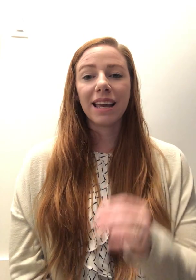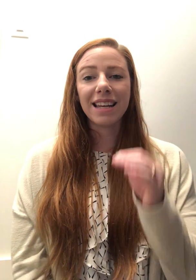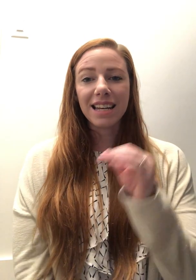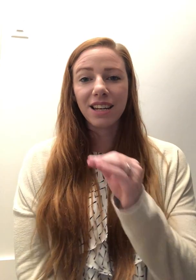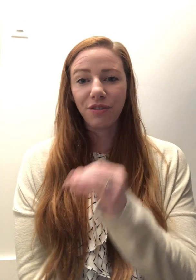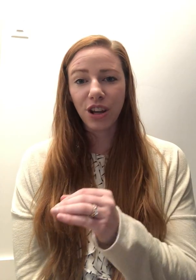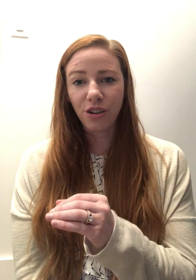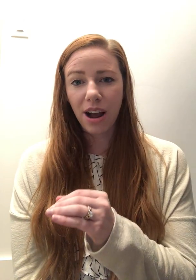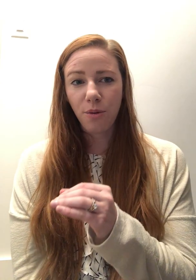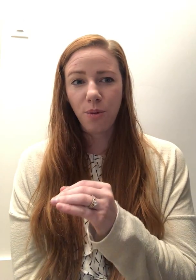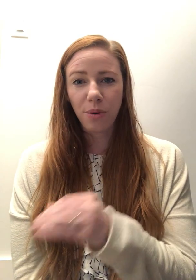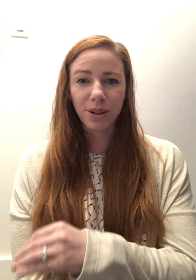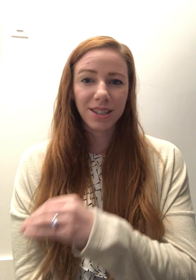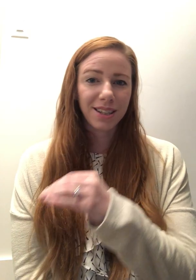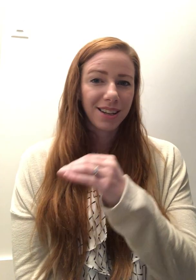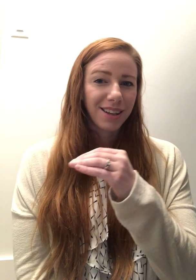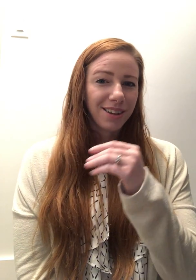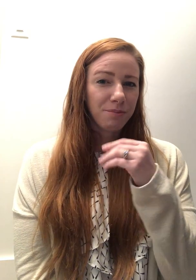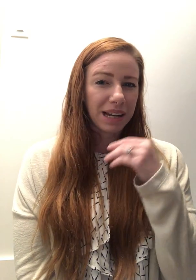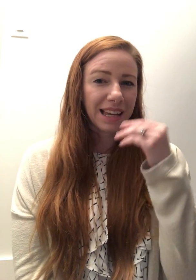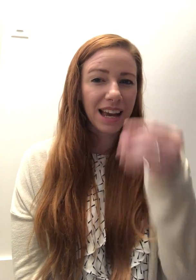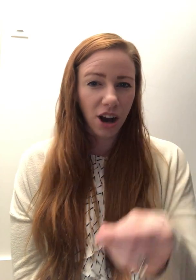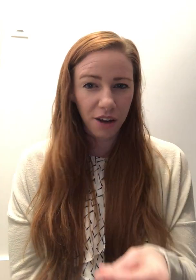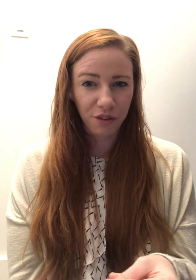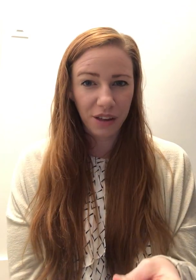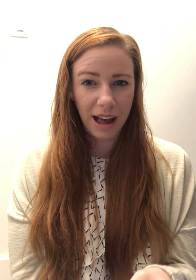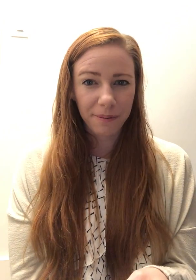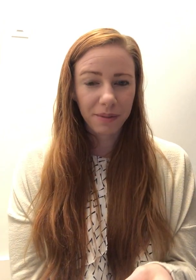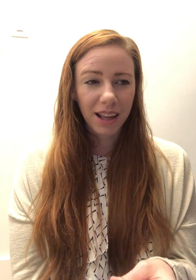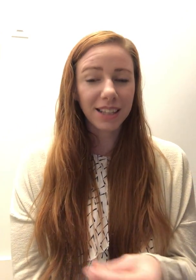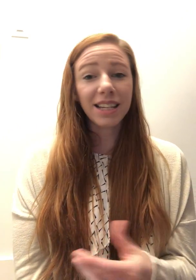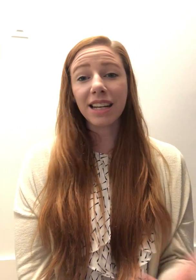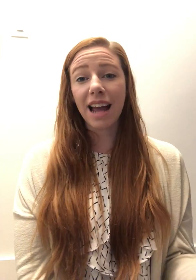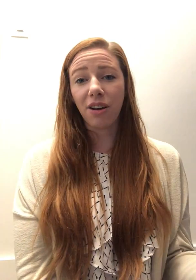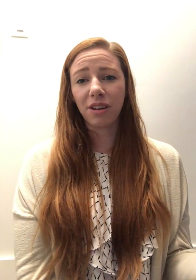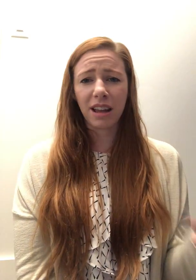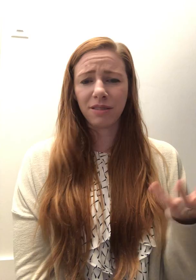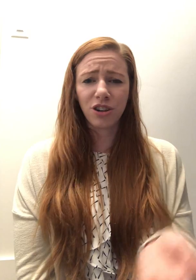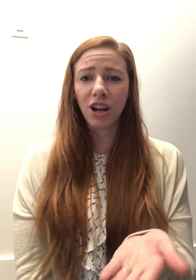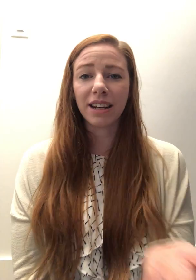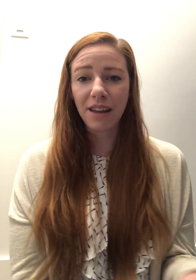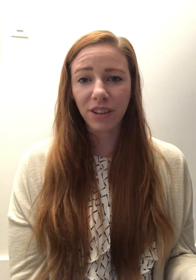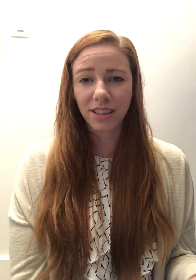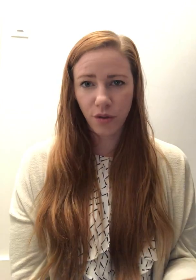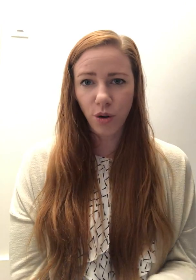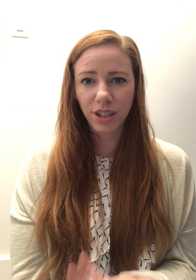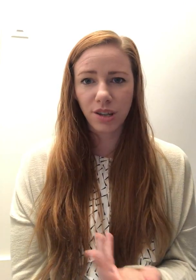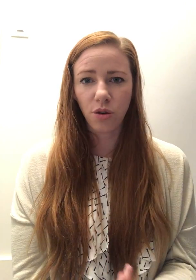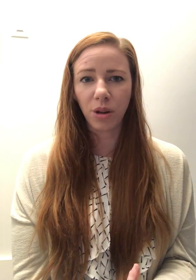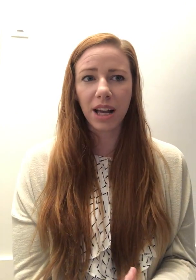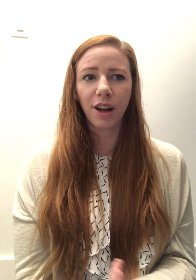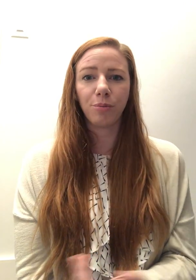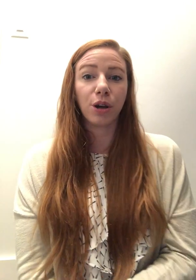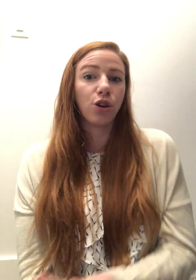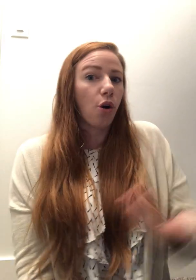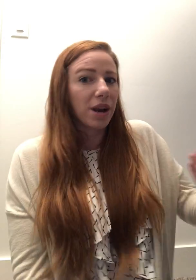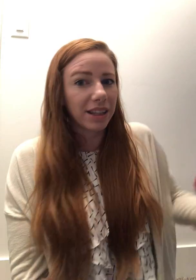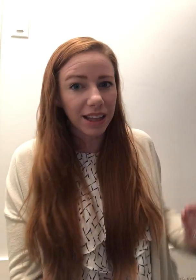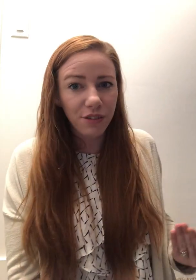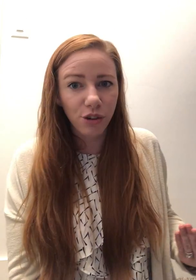needed to figure out what was my kickoff for that. Because sitting down, like turning on Netflix, of course, is the normal kickoff, but going in the living